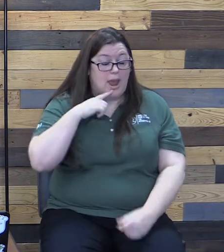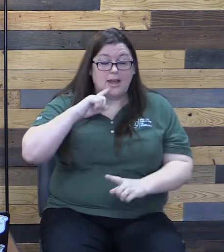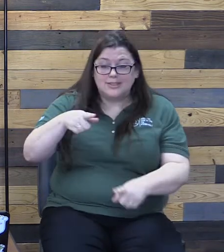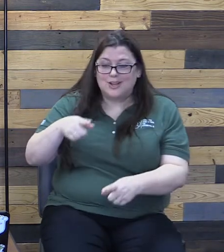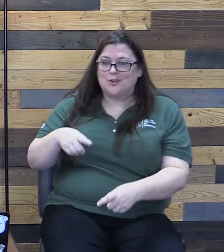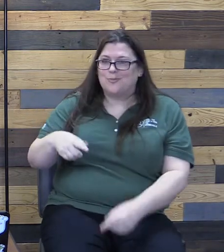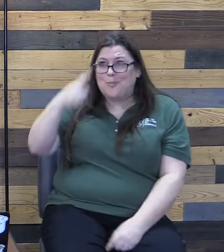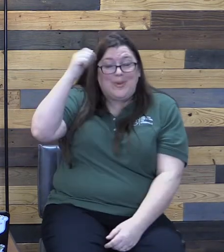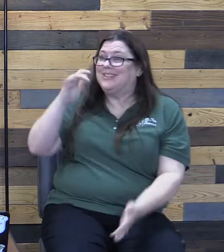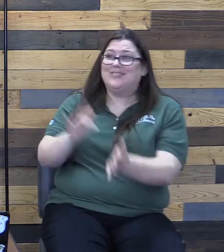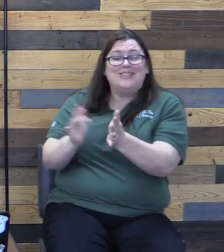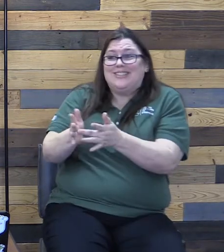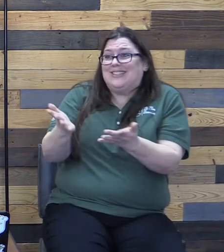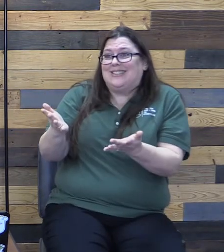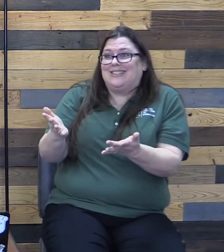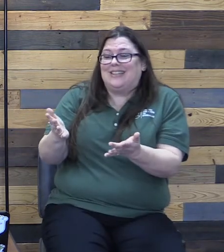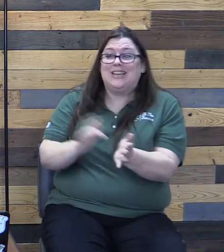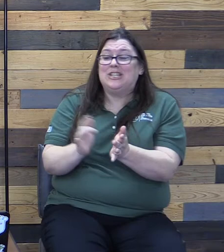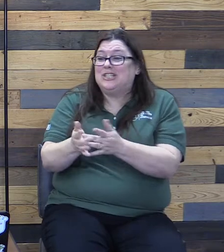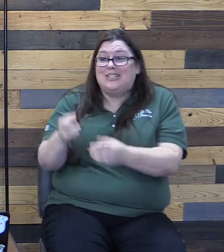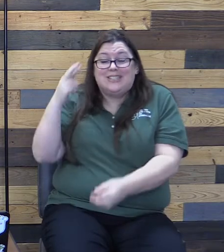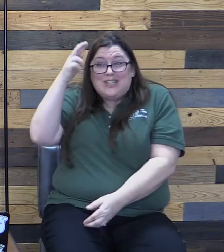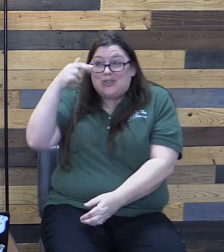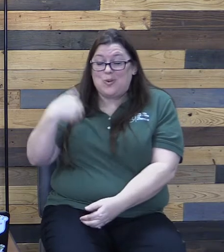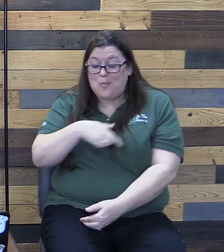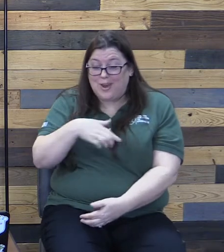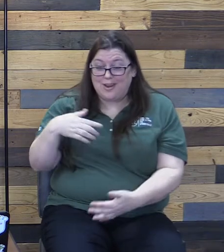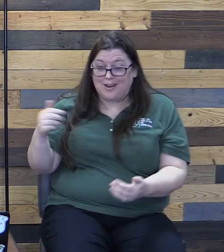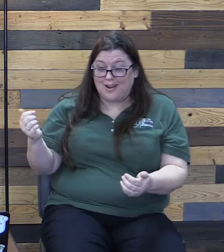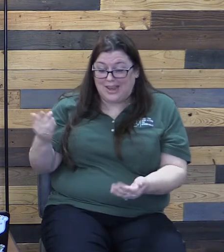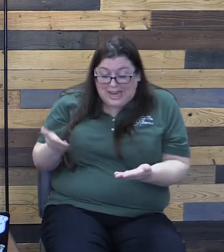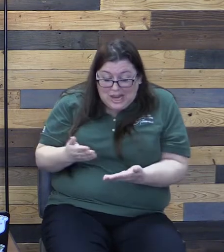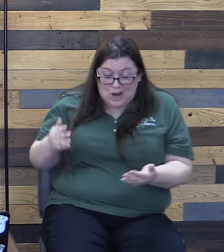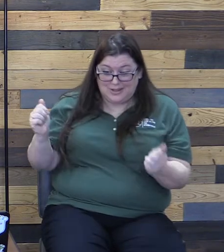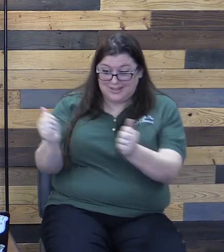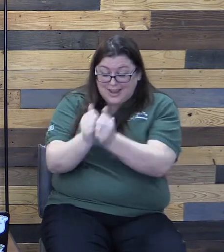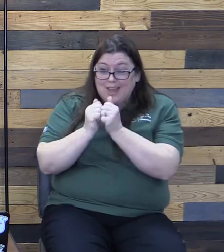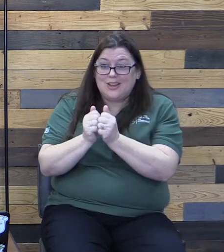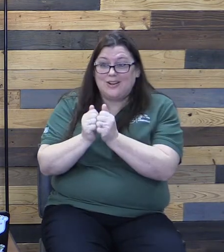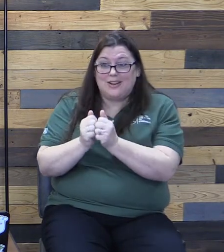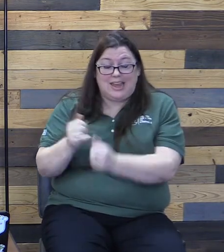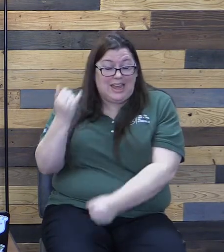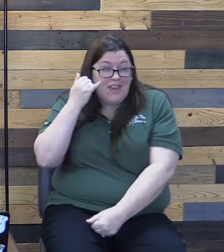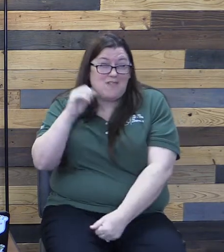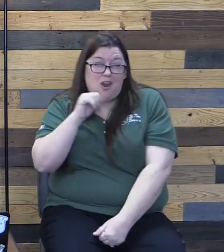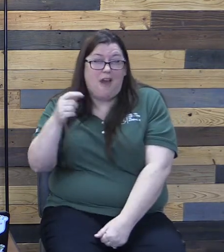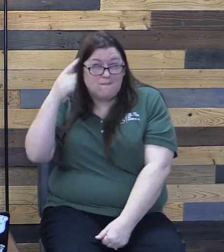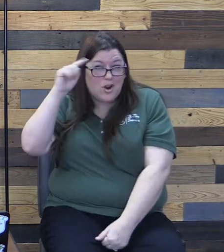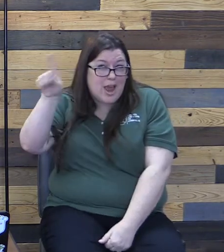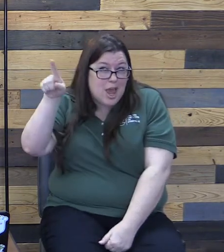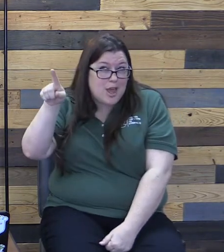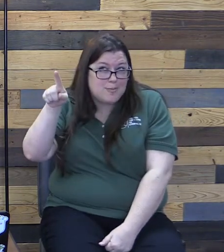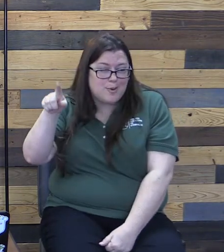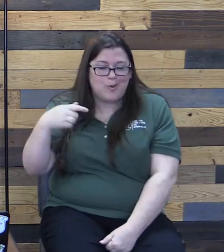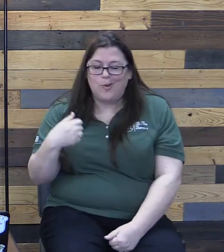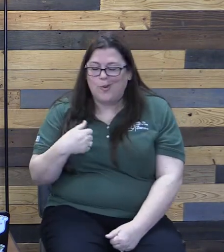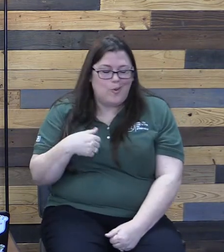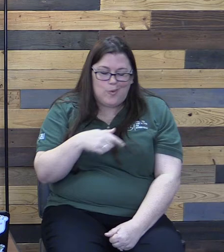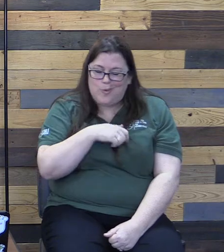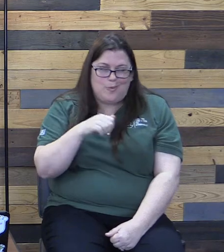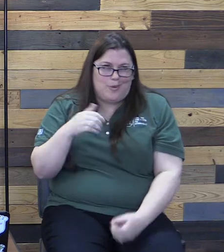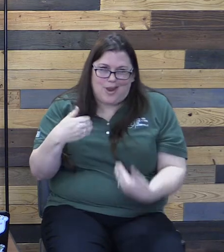it's because Jesus. Jesus is the reason that we are all here together. I mean, if it wasn't for him, we would have no reason to be,